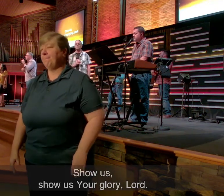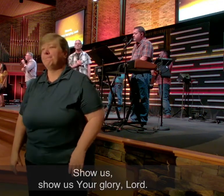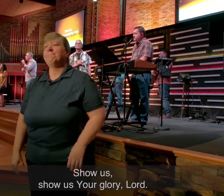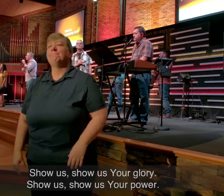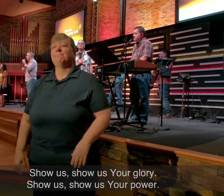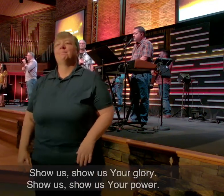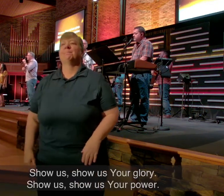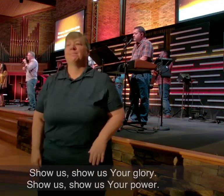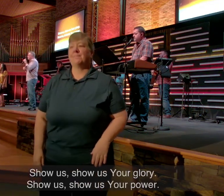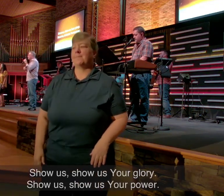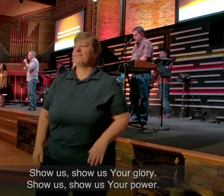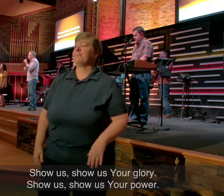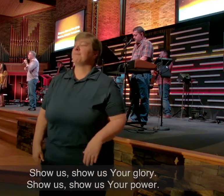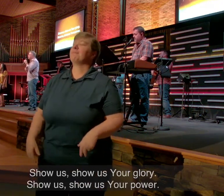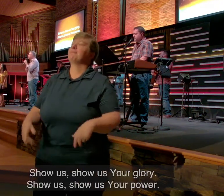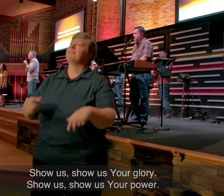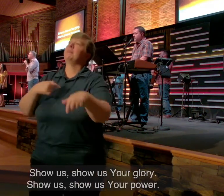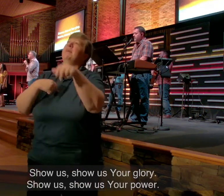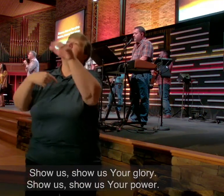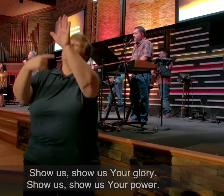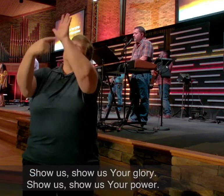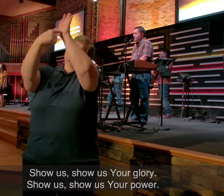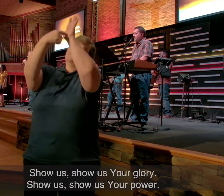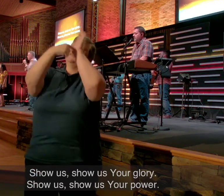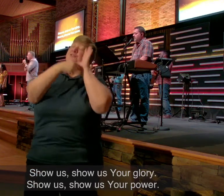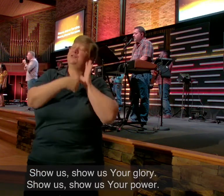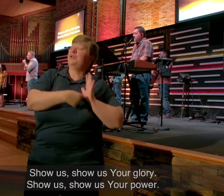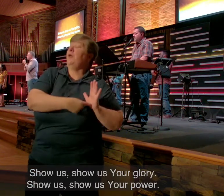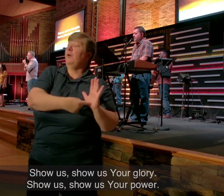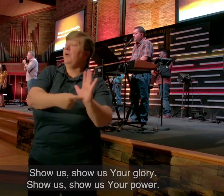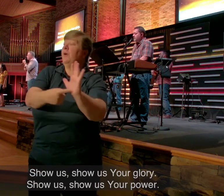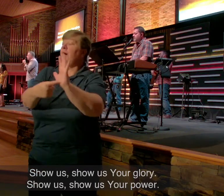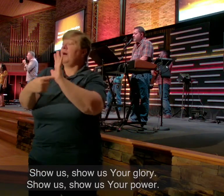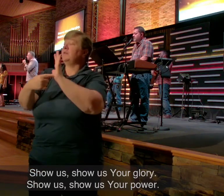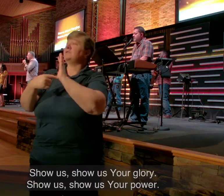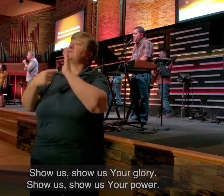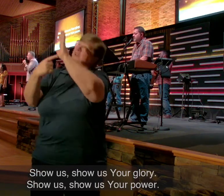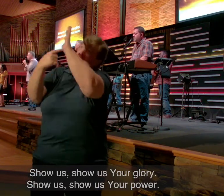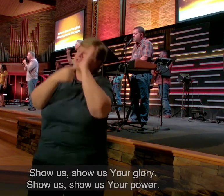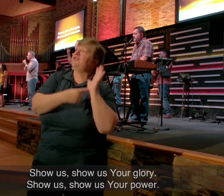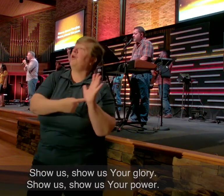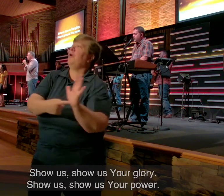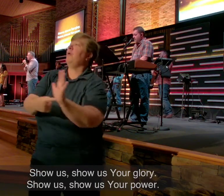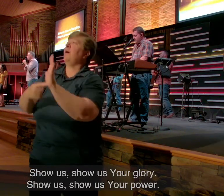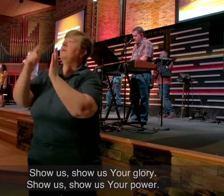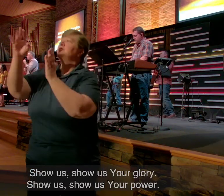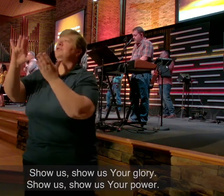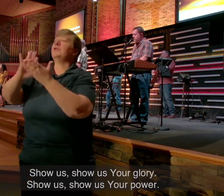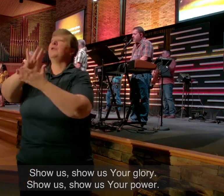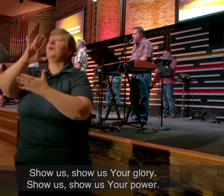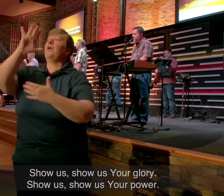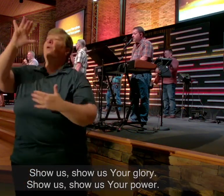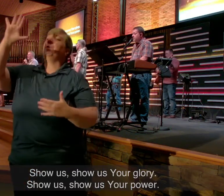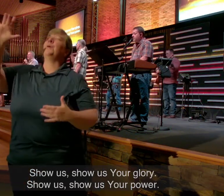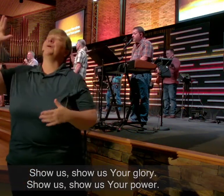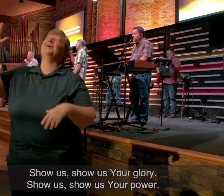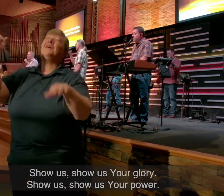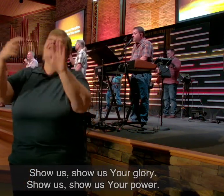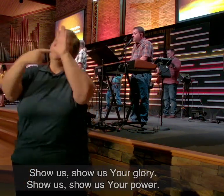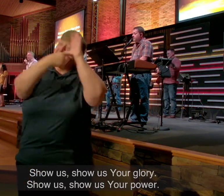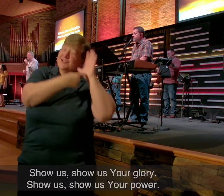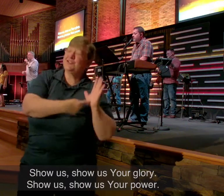Ask him again, church. Show us, show us your glory,